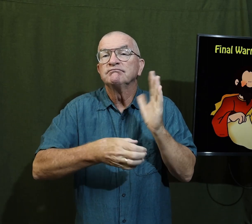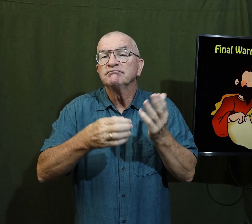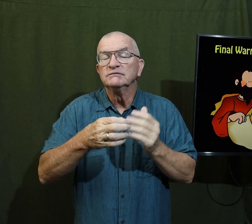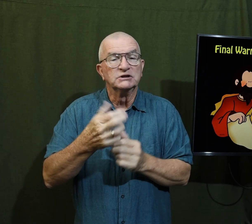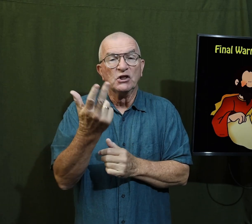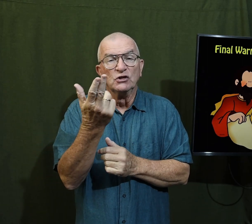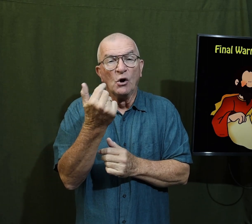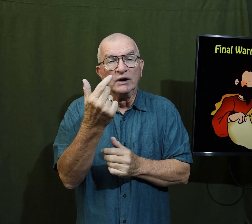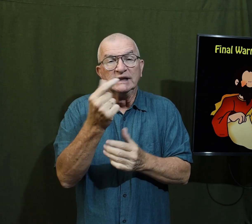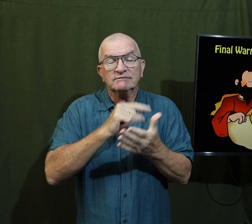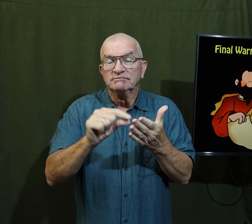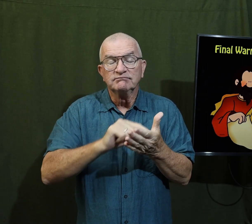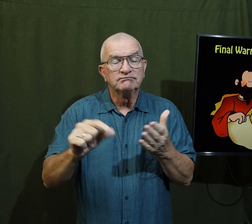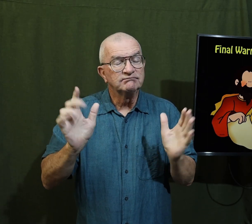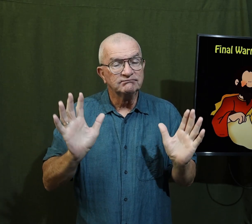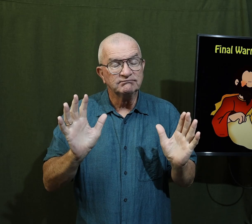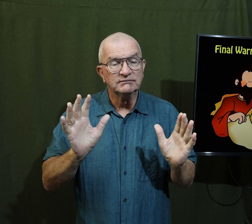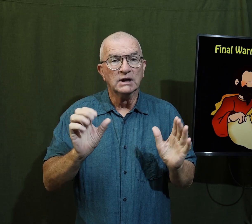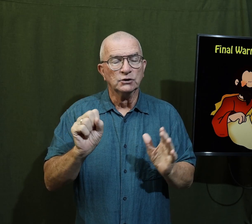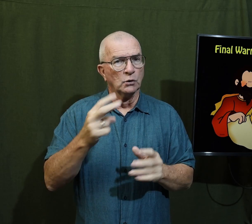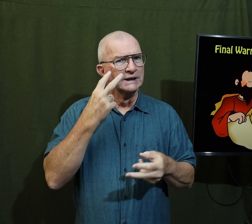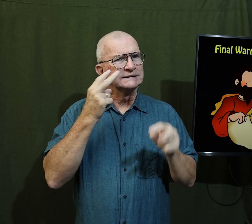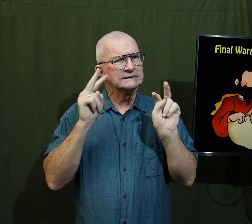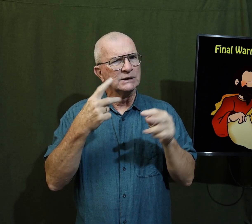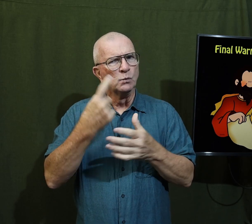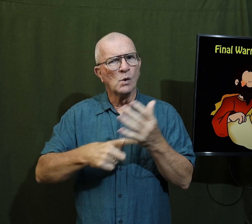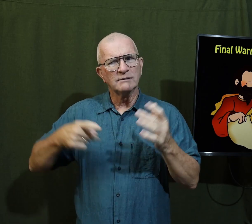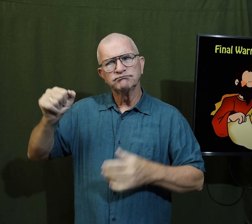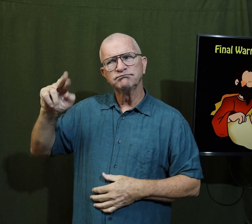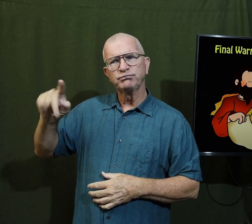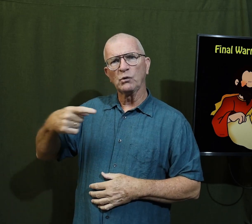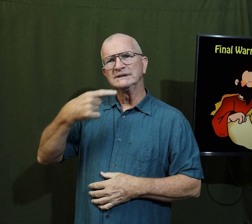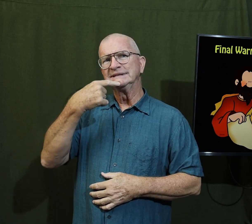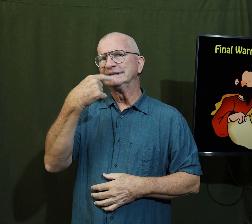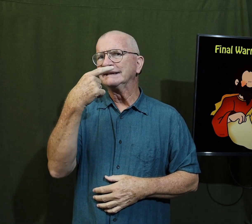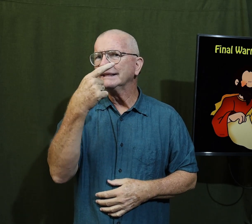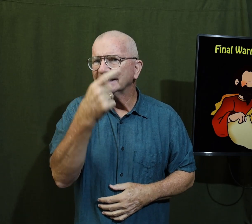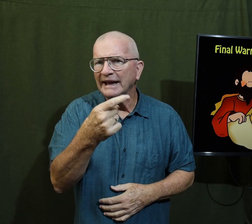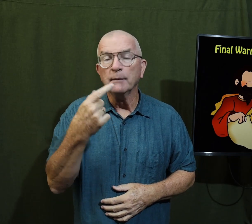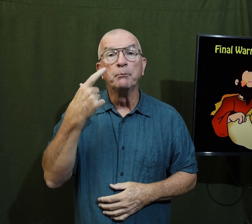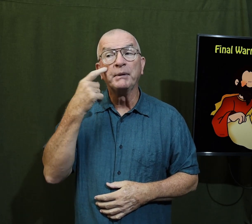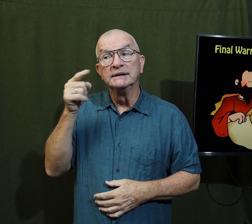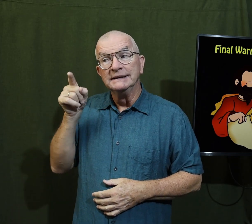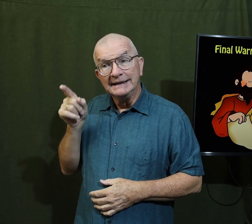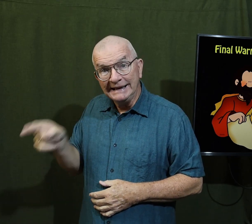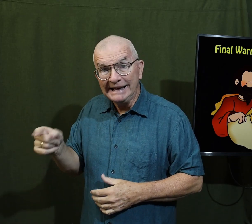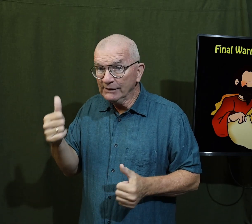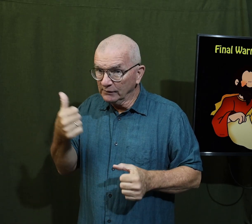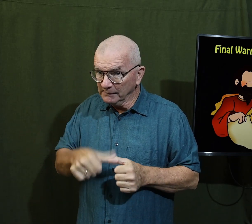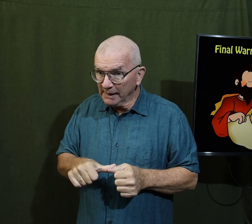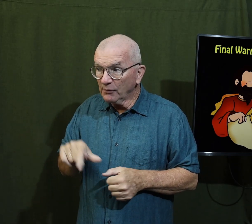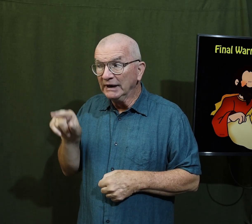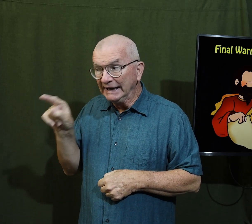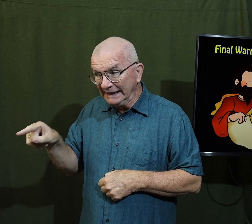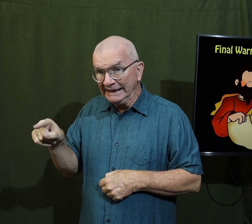It's a short chapter. It's only 13 verses. Let's see what Paul tells them, because he, remember,